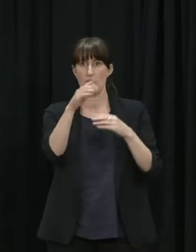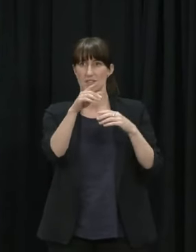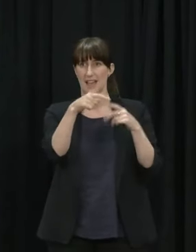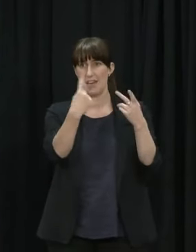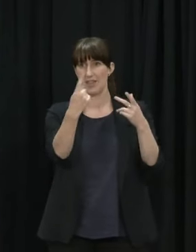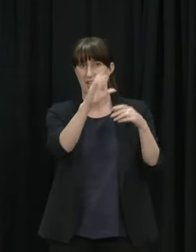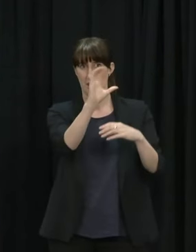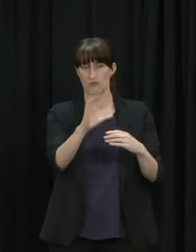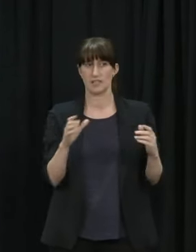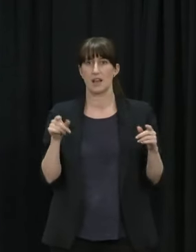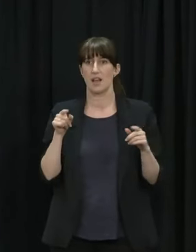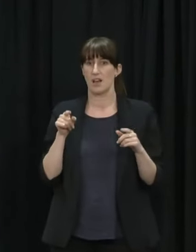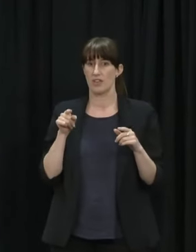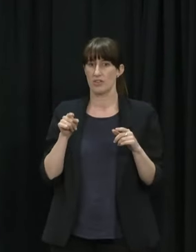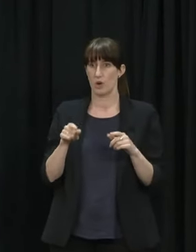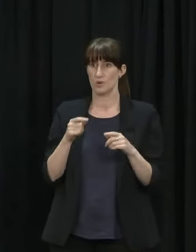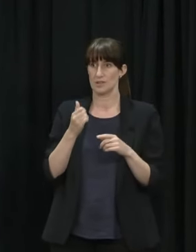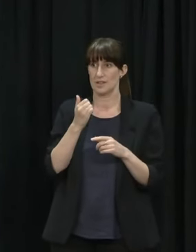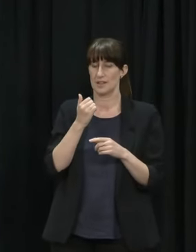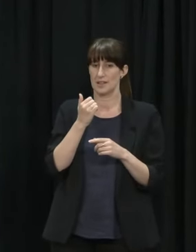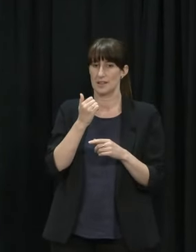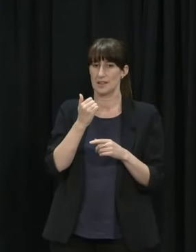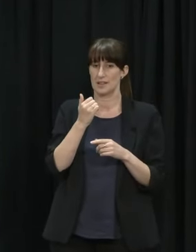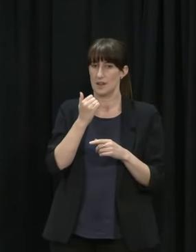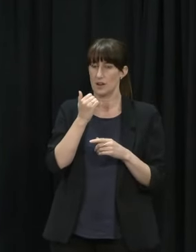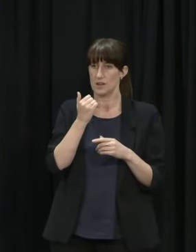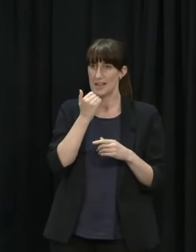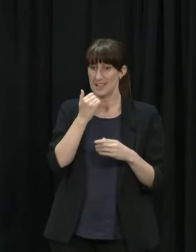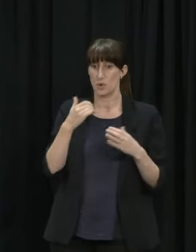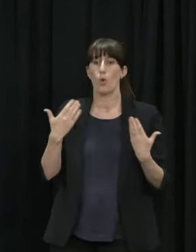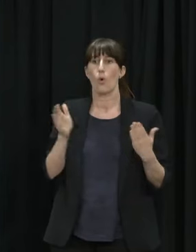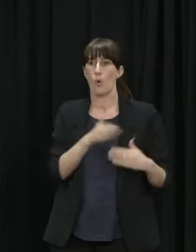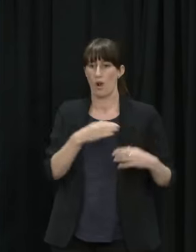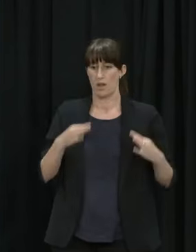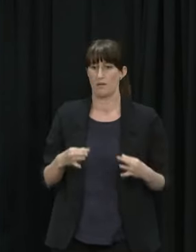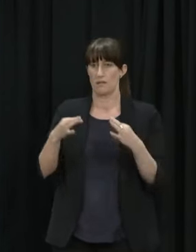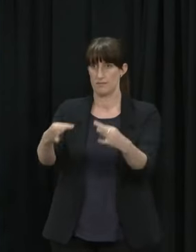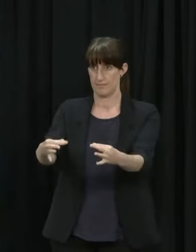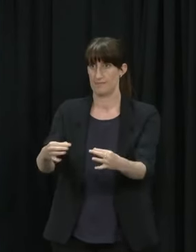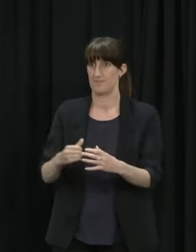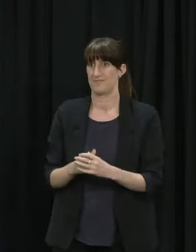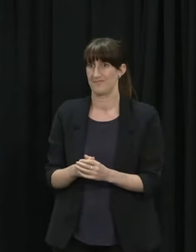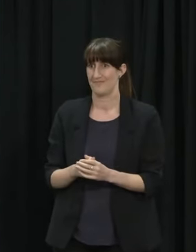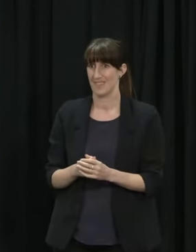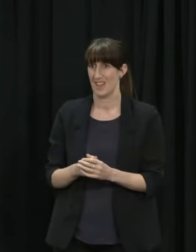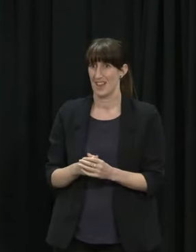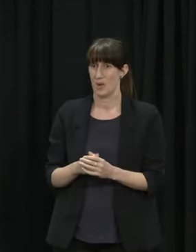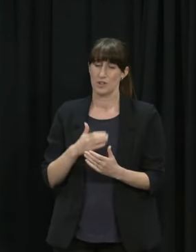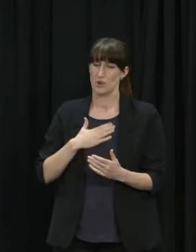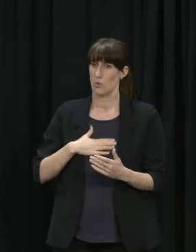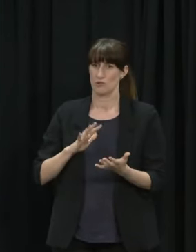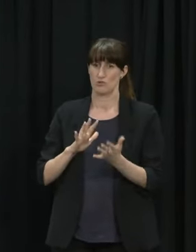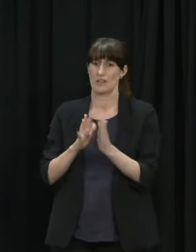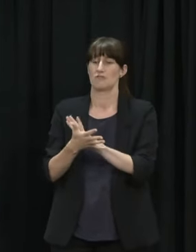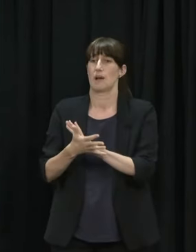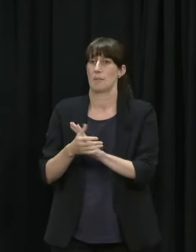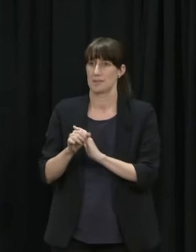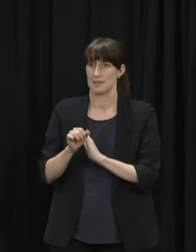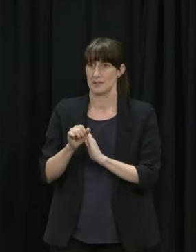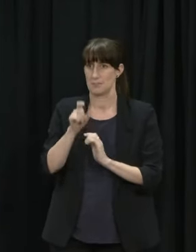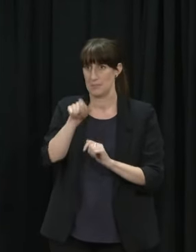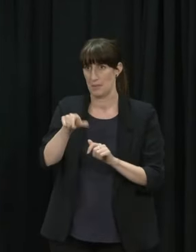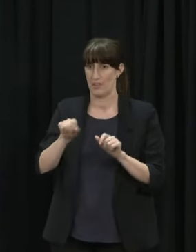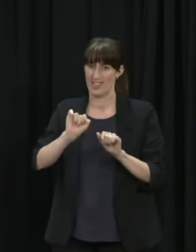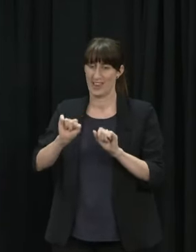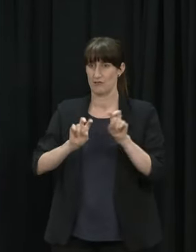want to disrupt people's travel plans unless there's a very good reason to do that and the reason that we've chosen that end of February date